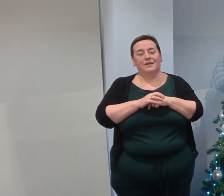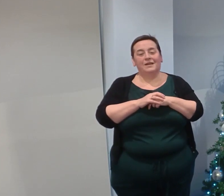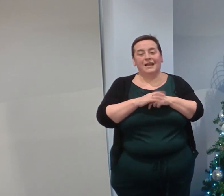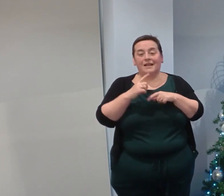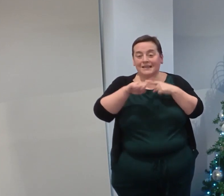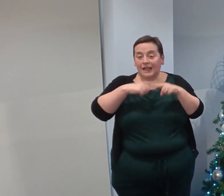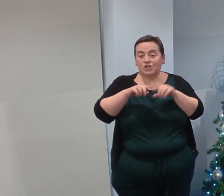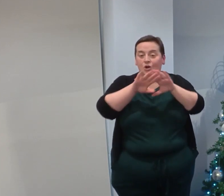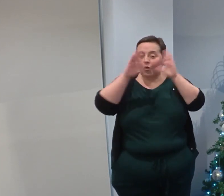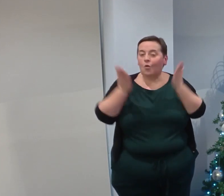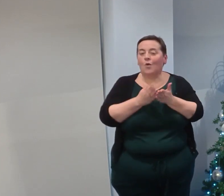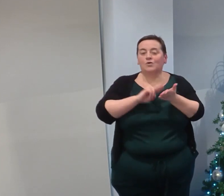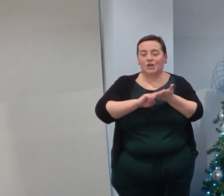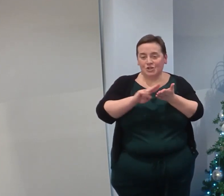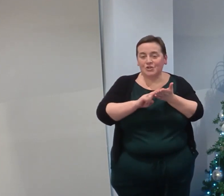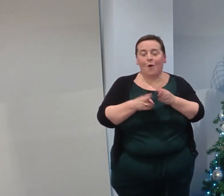world getting back to normal.